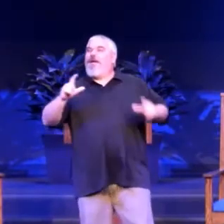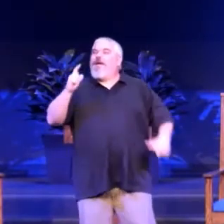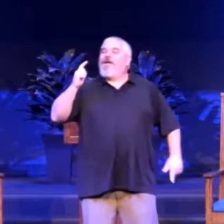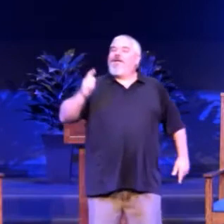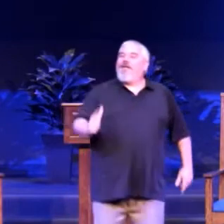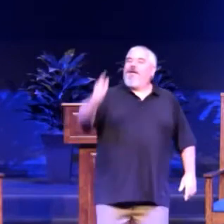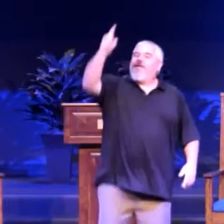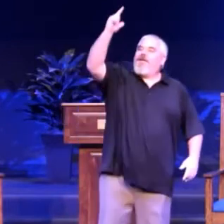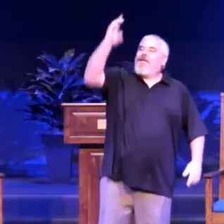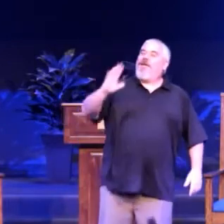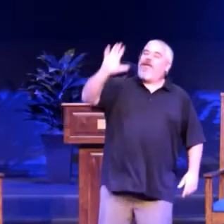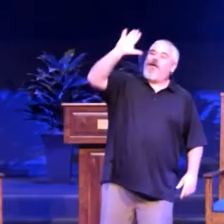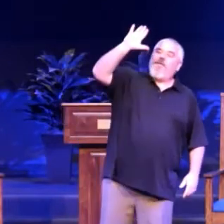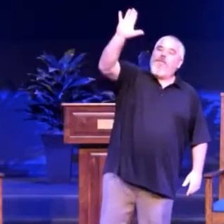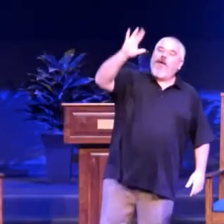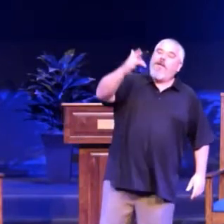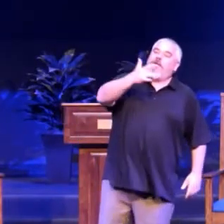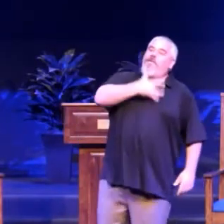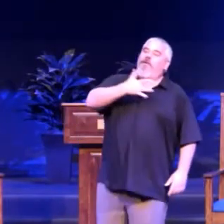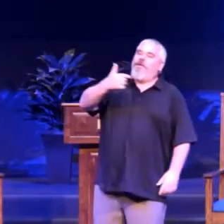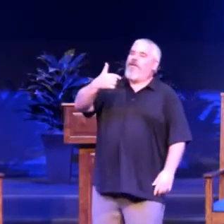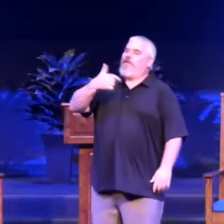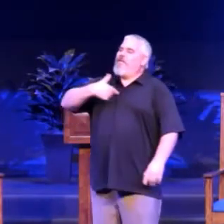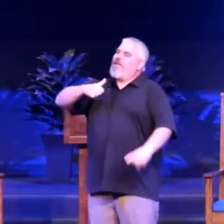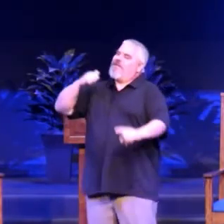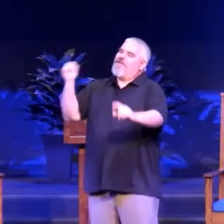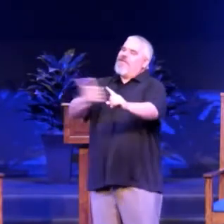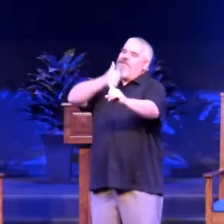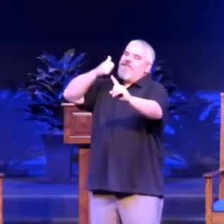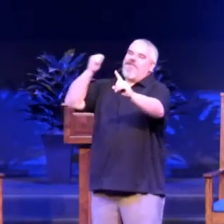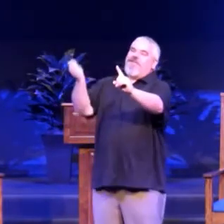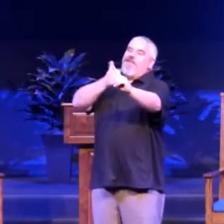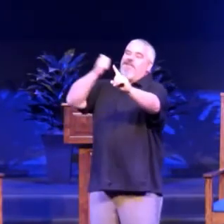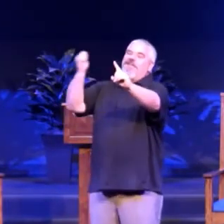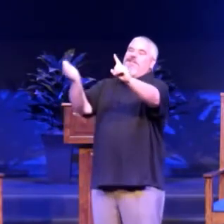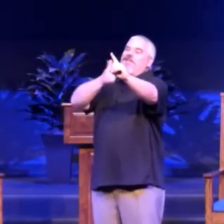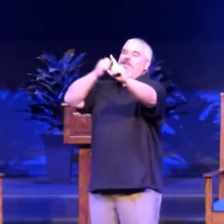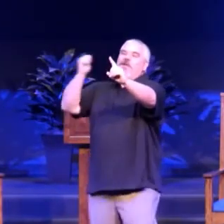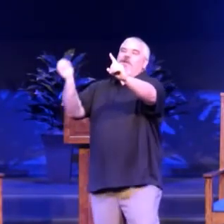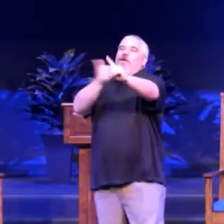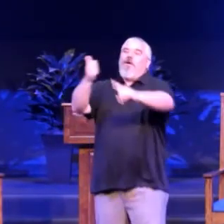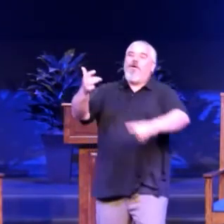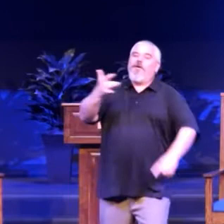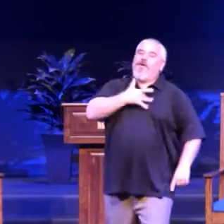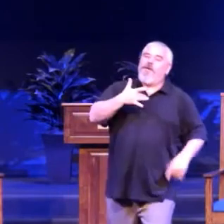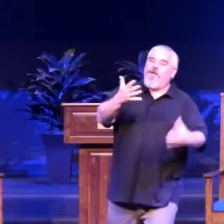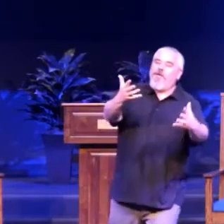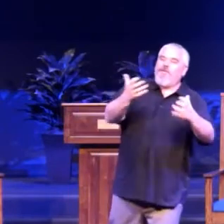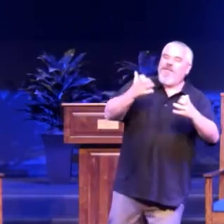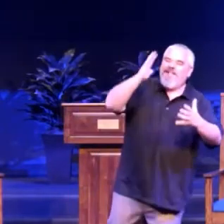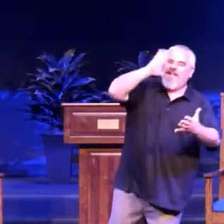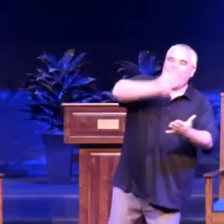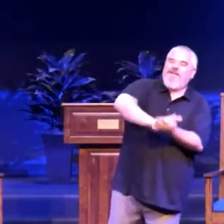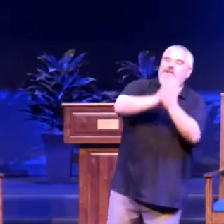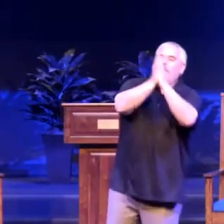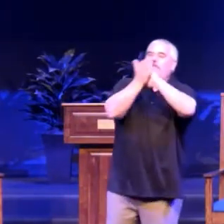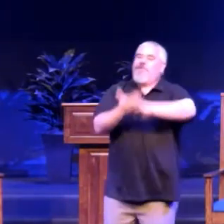God, I'm running for your heart. I'm running for your heart, till I have my soul